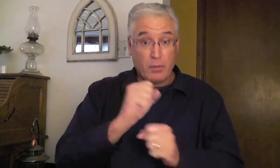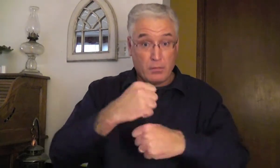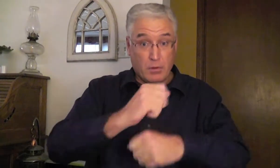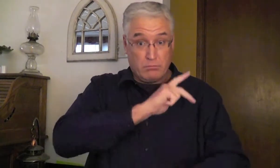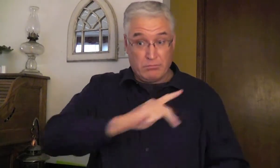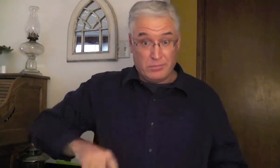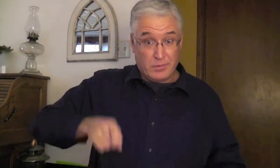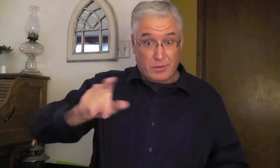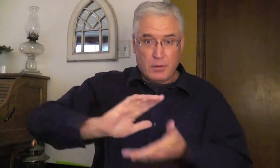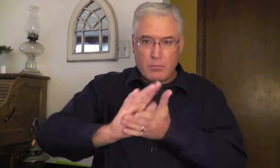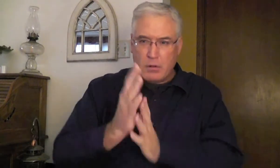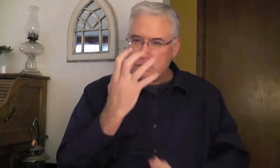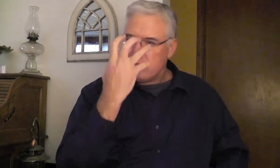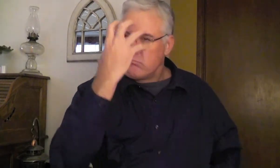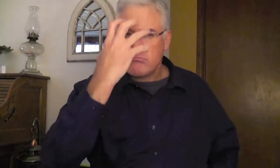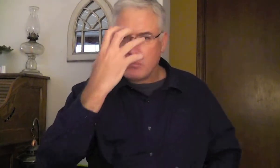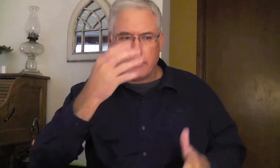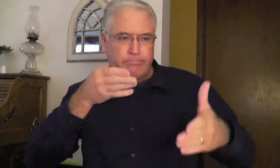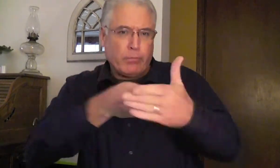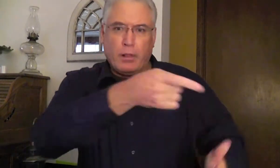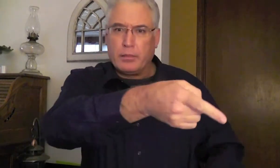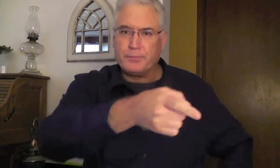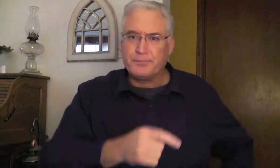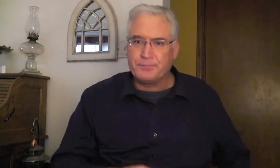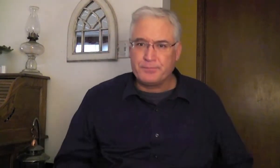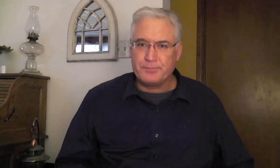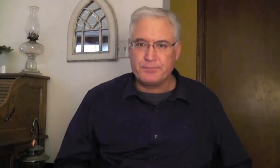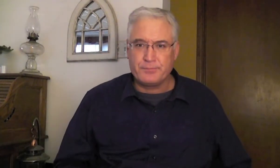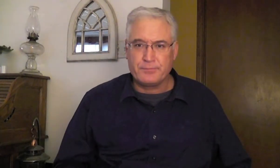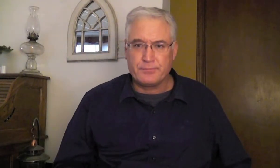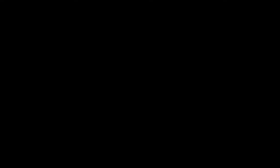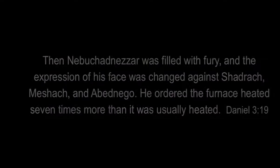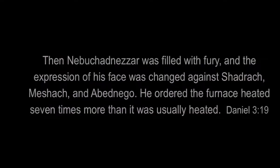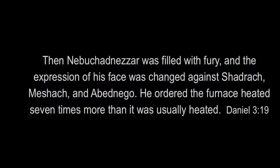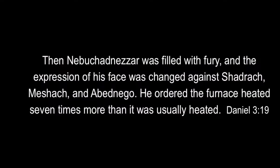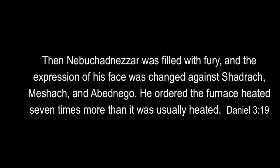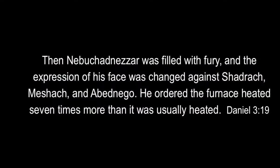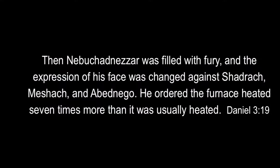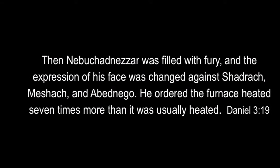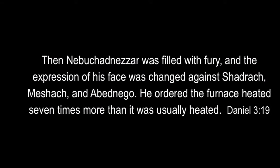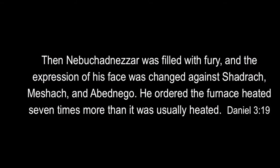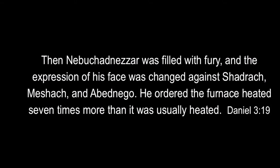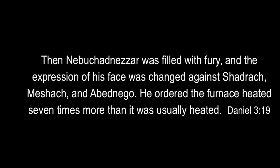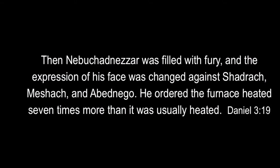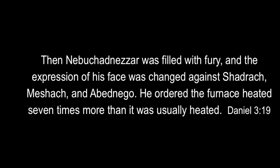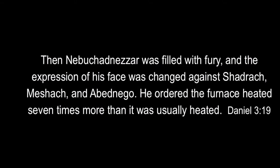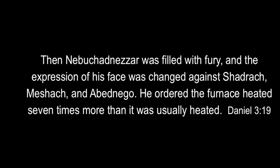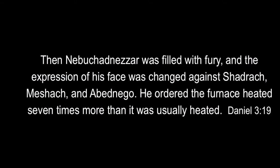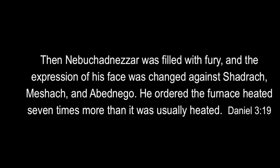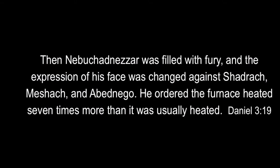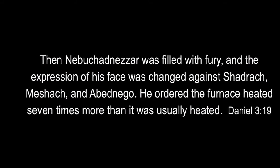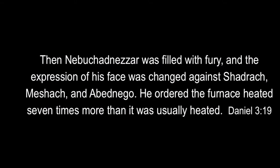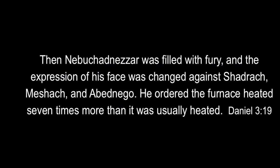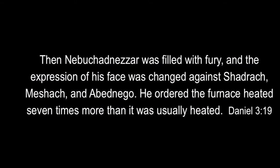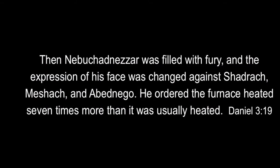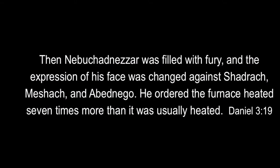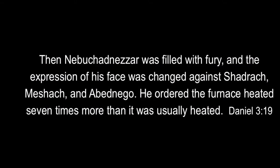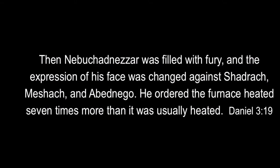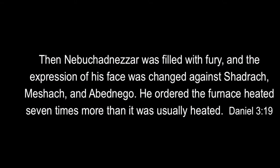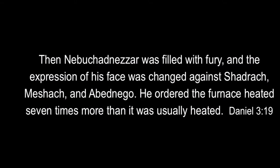the idol that the king had made, they refused. And that made the king very angry and go against them. Then Nebuchadnezzar was filled with fury, and the expression of his face